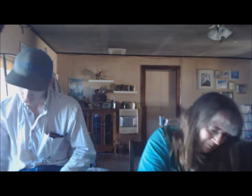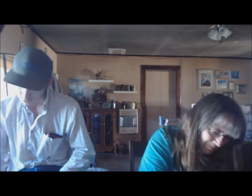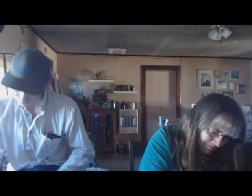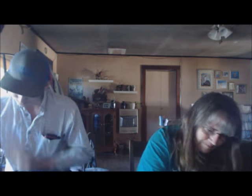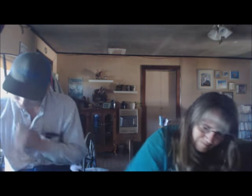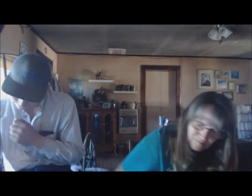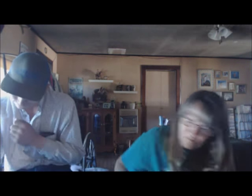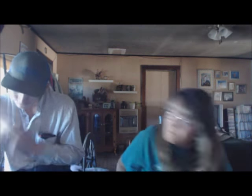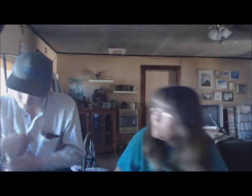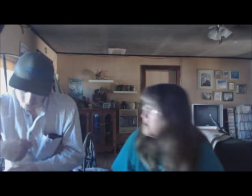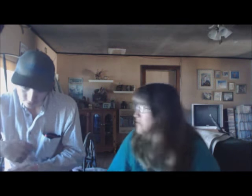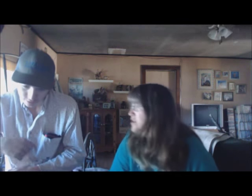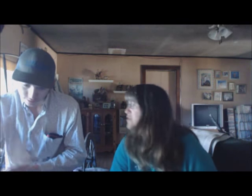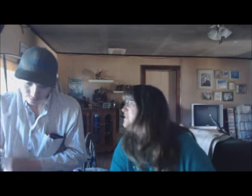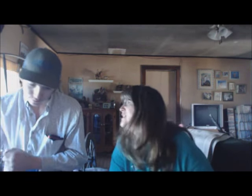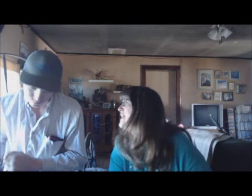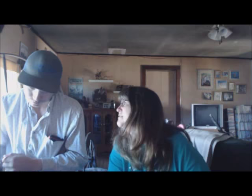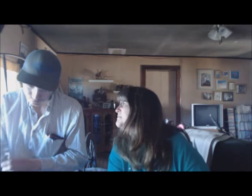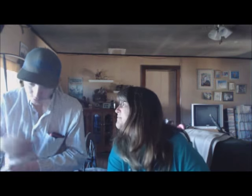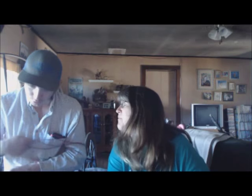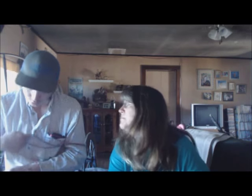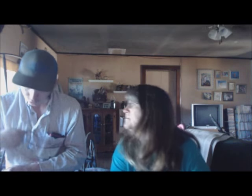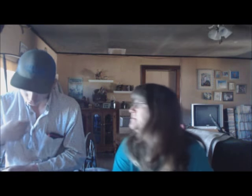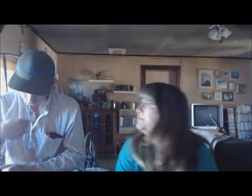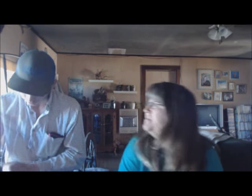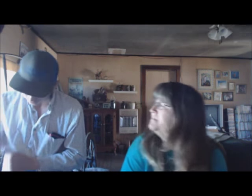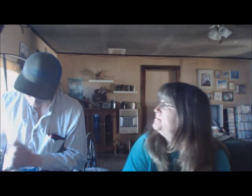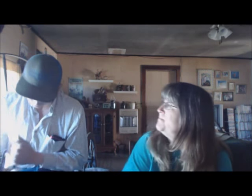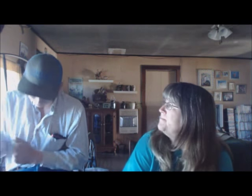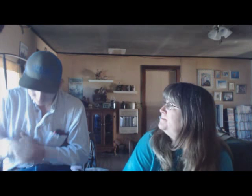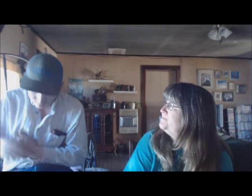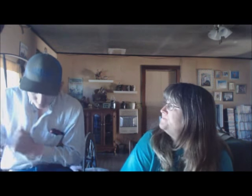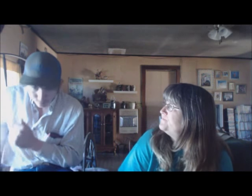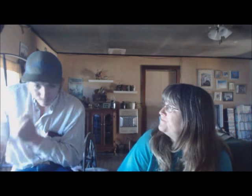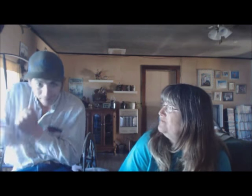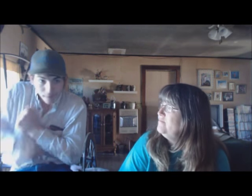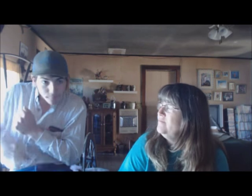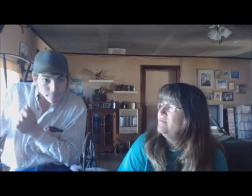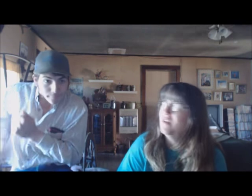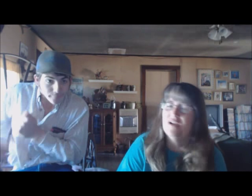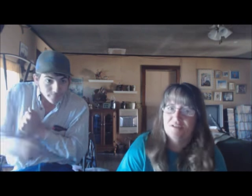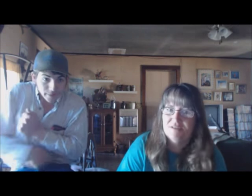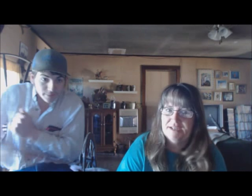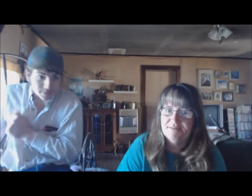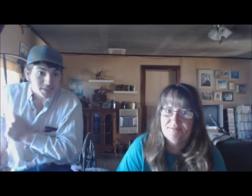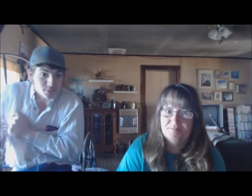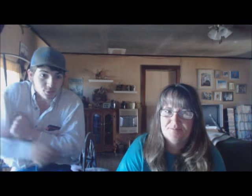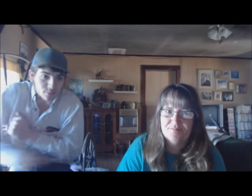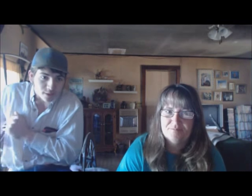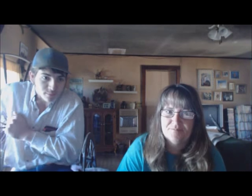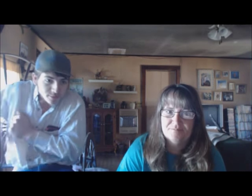So. And where are you going today? To another team room. I've to my steed warmed up.